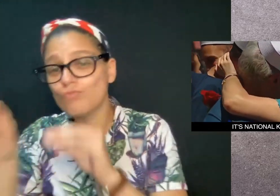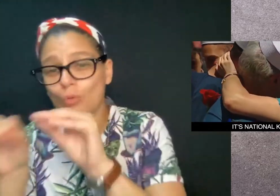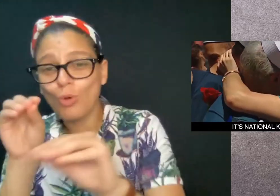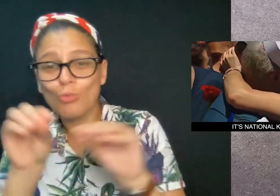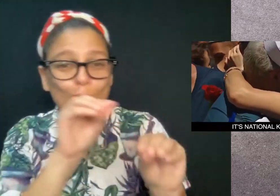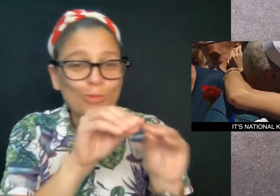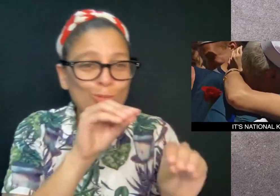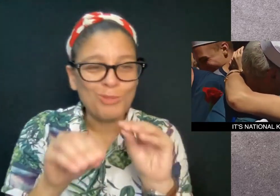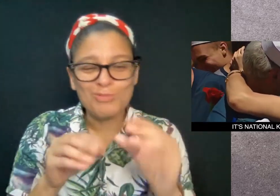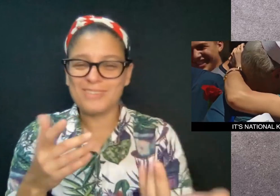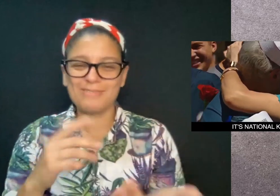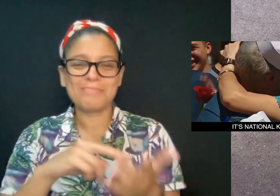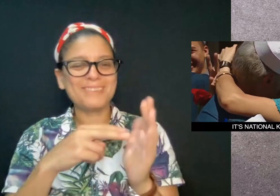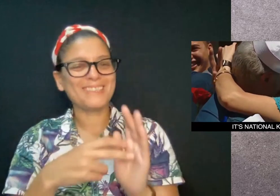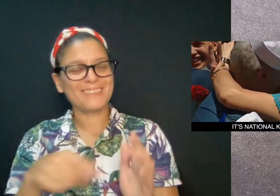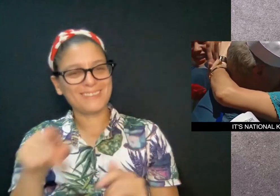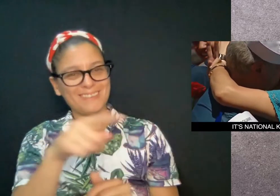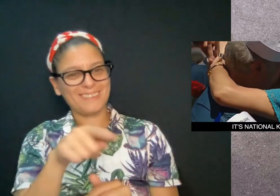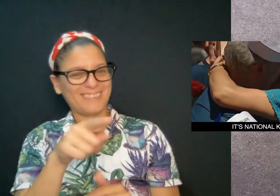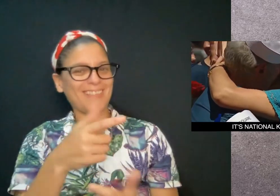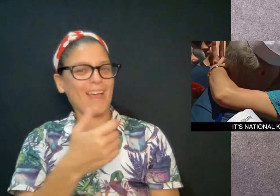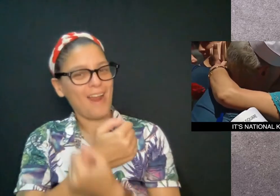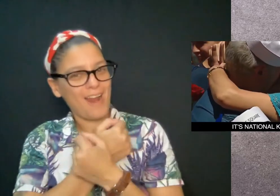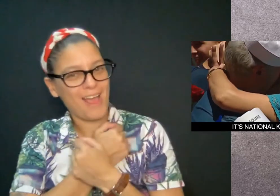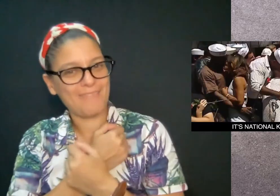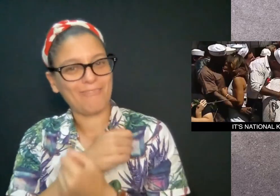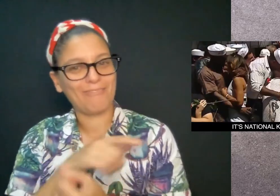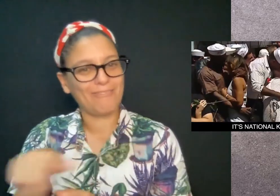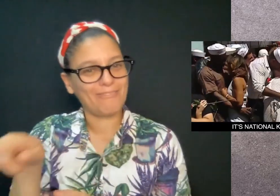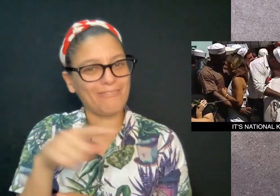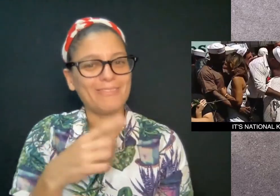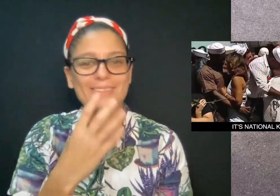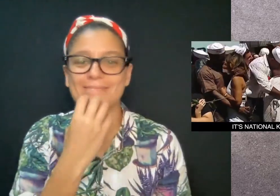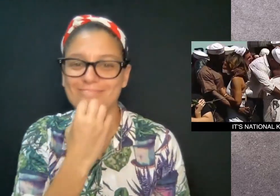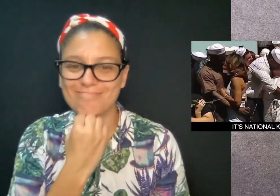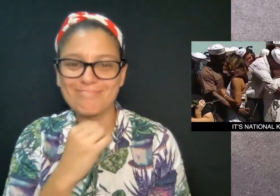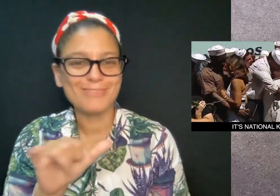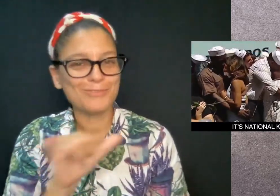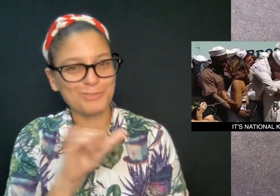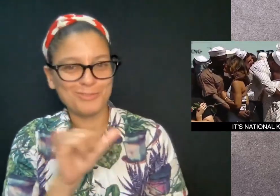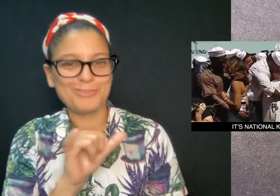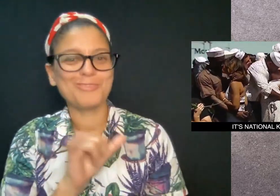a kiss to show them you love and appreciate them.